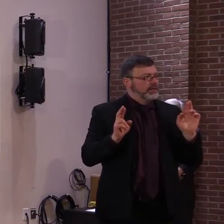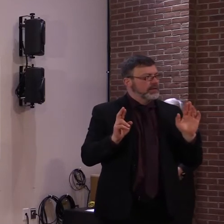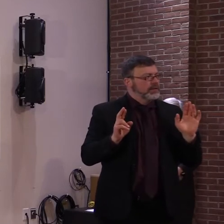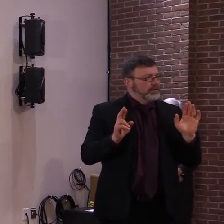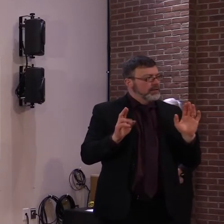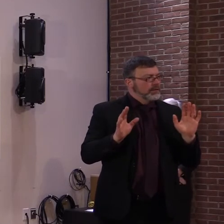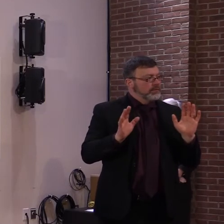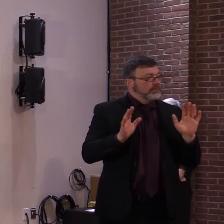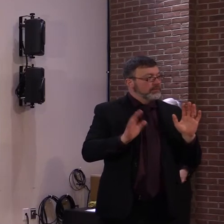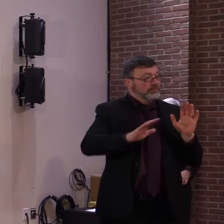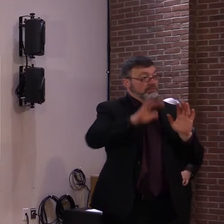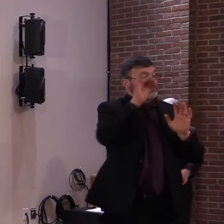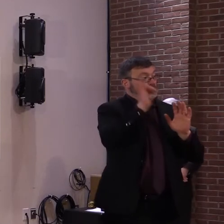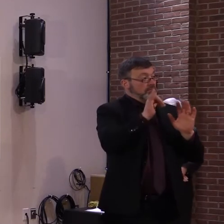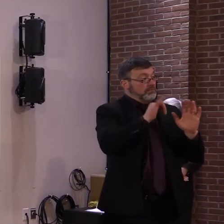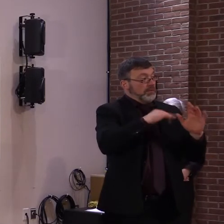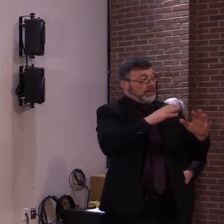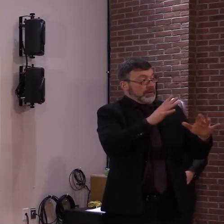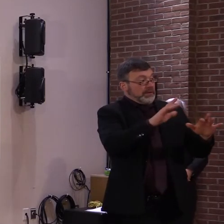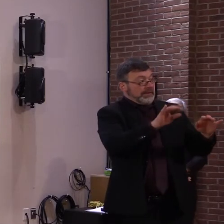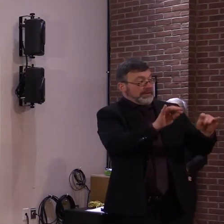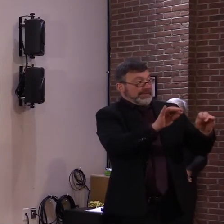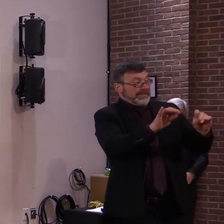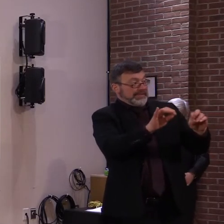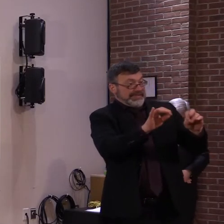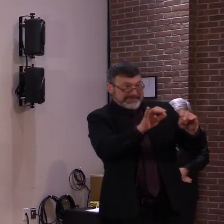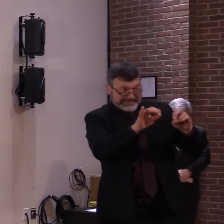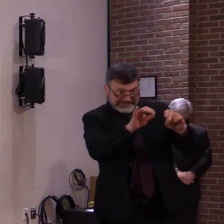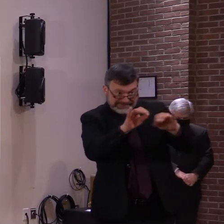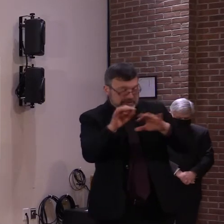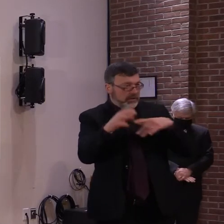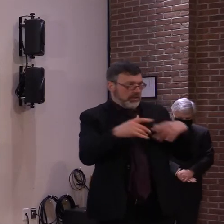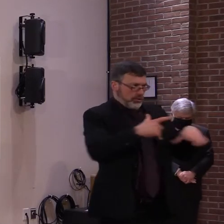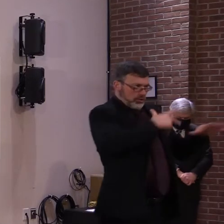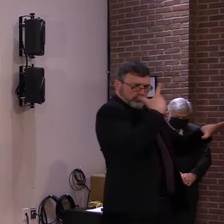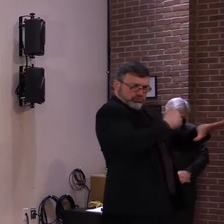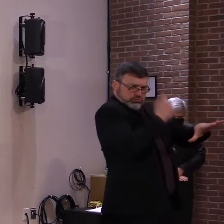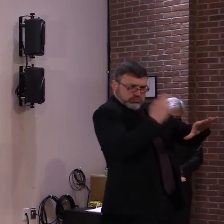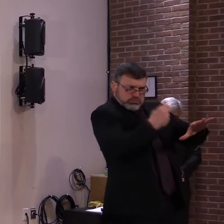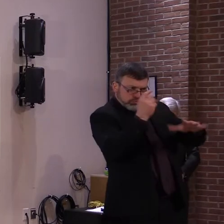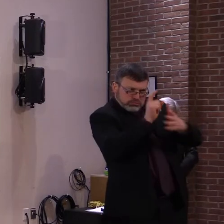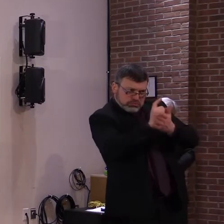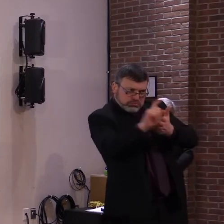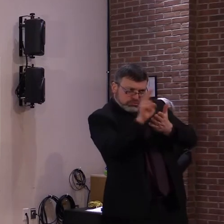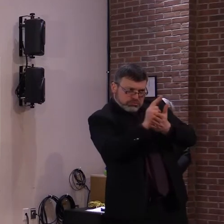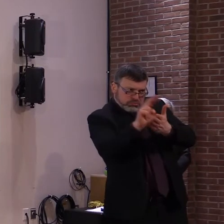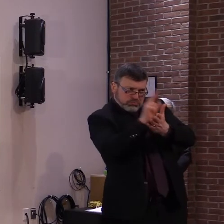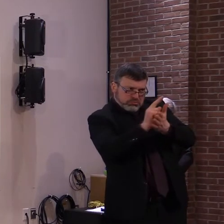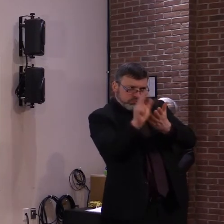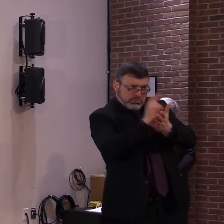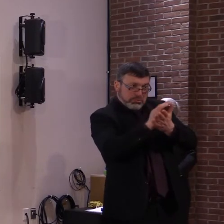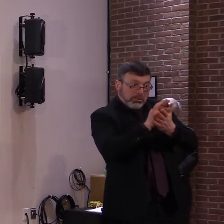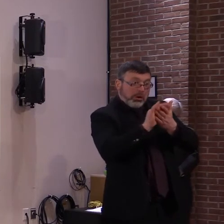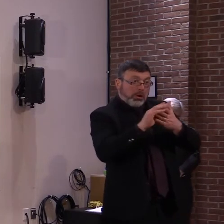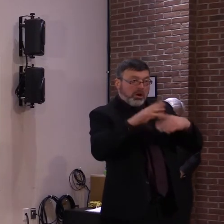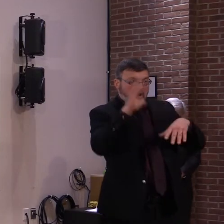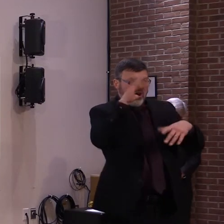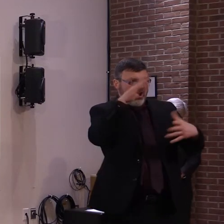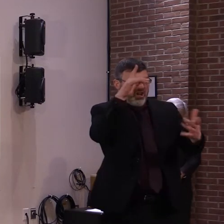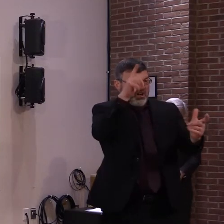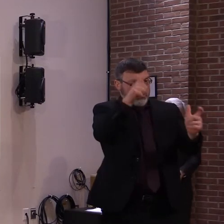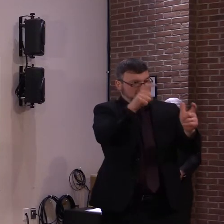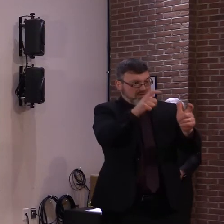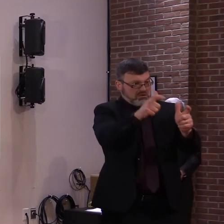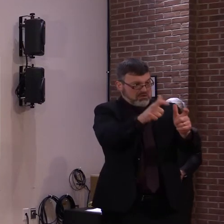making sure that we overlap the phases so we do not waste vaccine at the end of one phase that could go to individuals in the